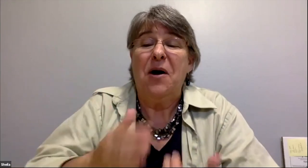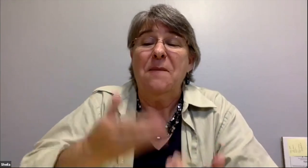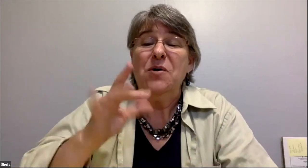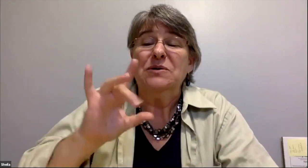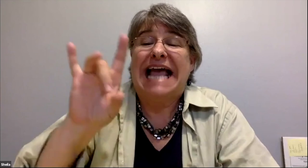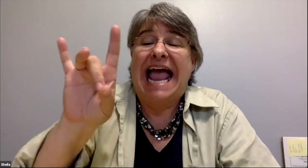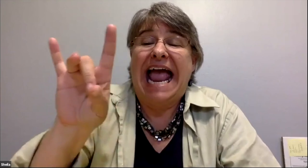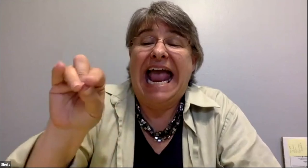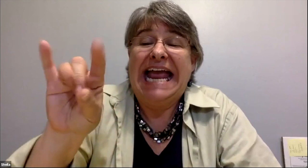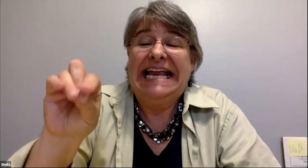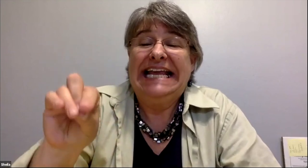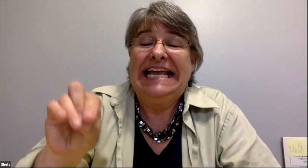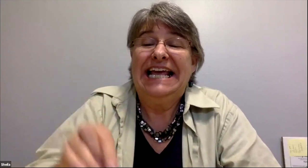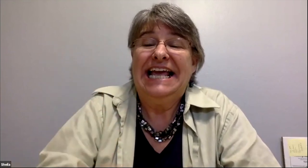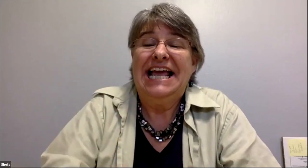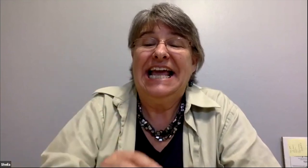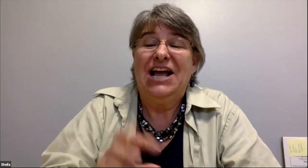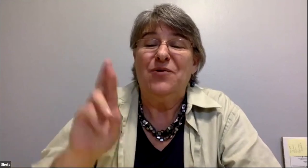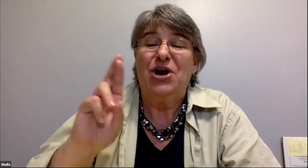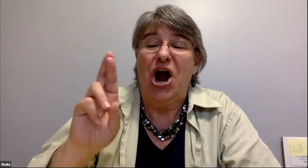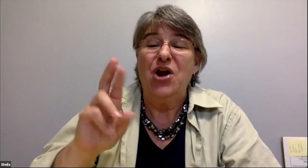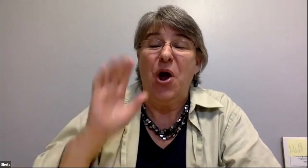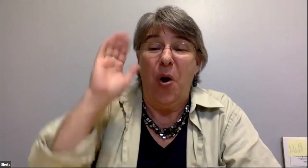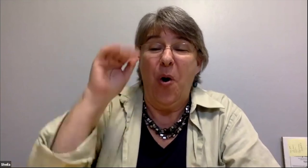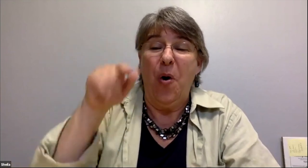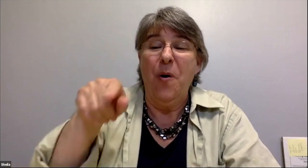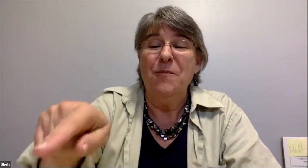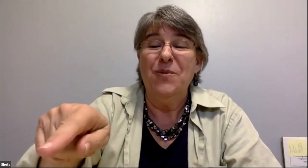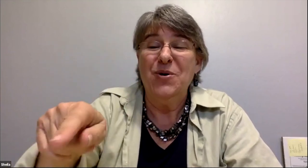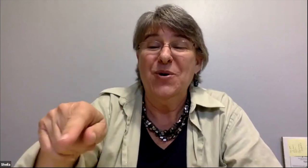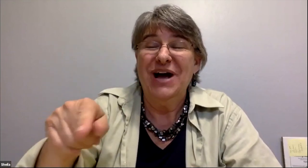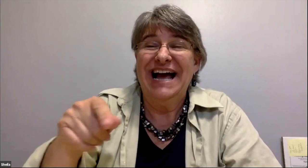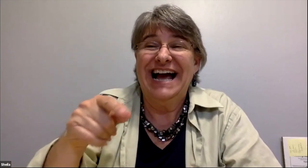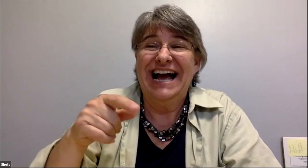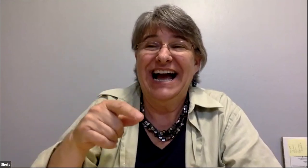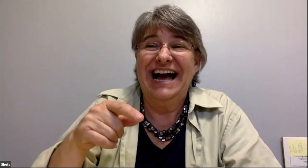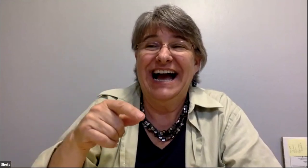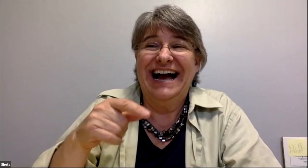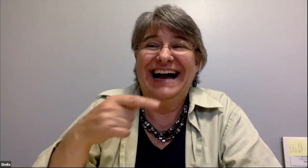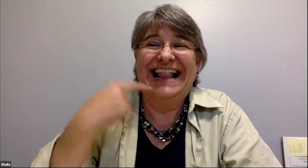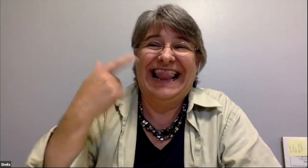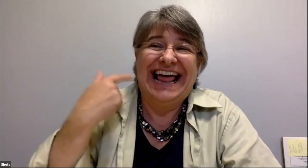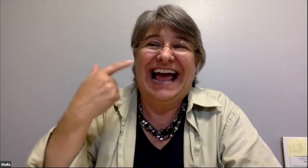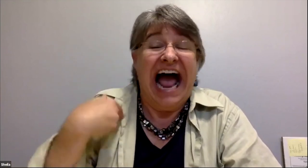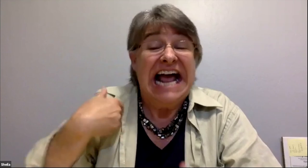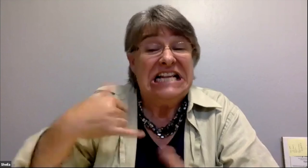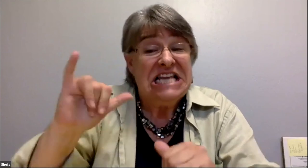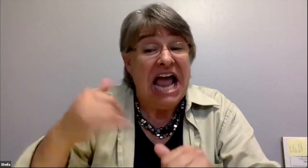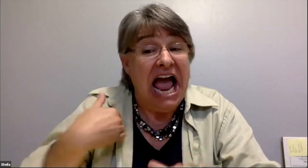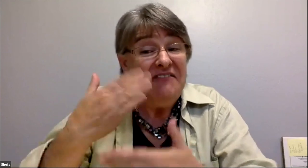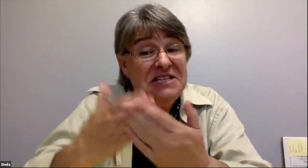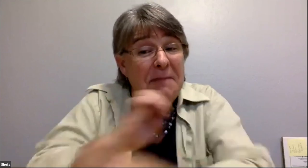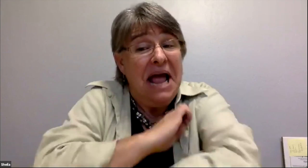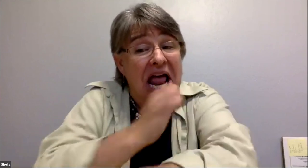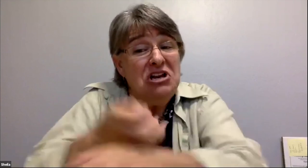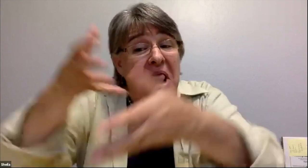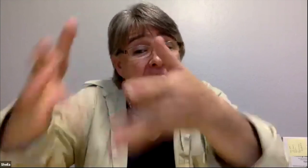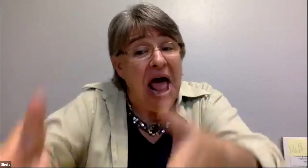i don't be taking that lightly you know and i still got a little energy left and i certainly want to share